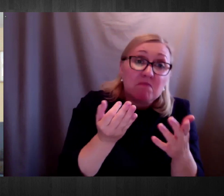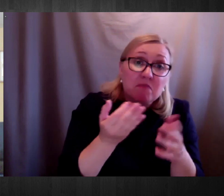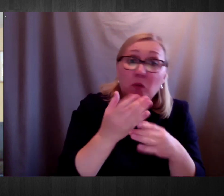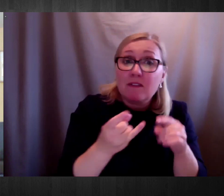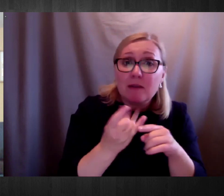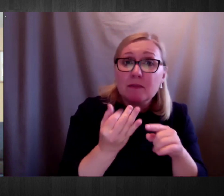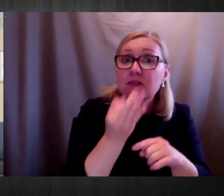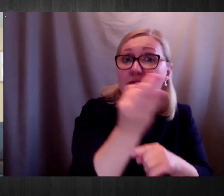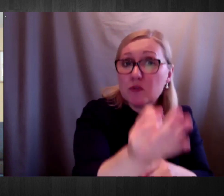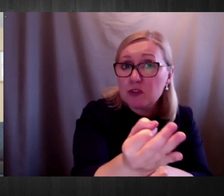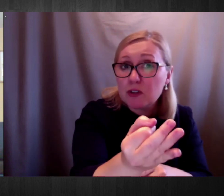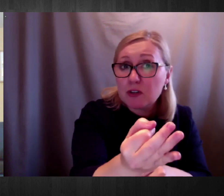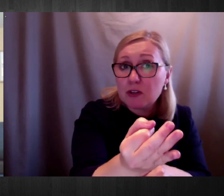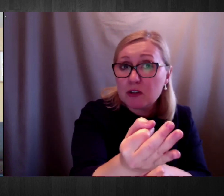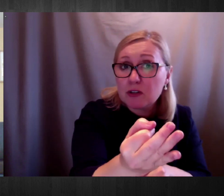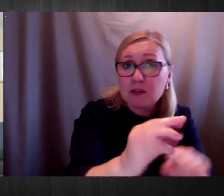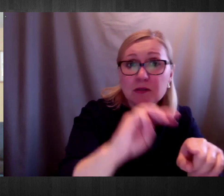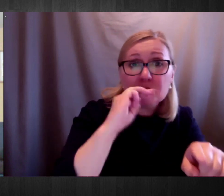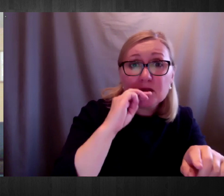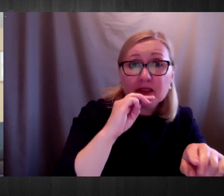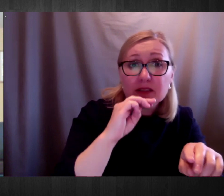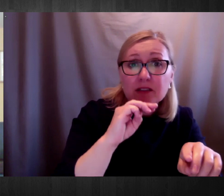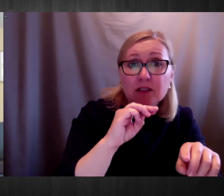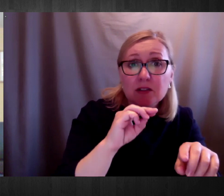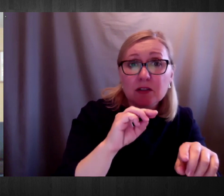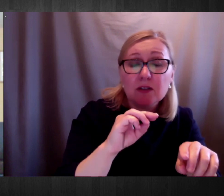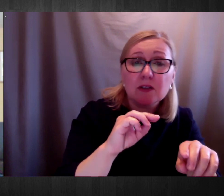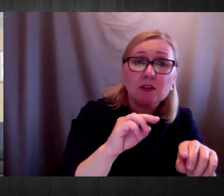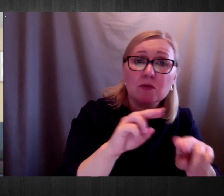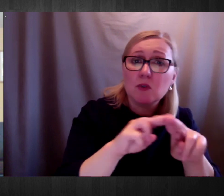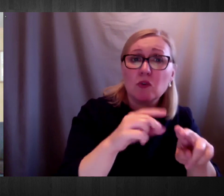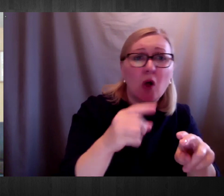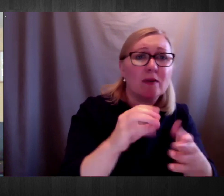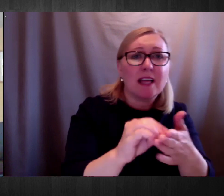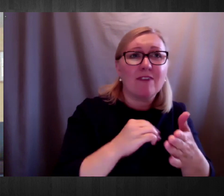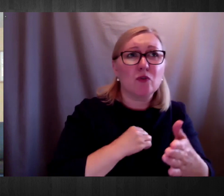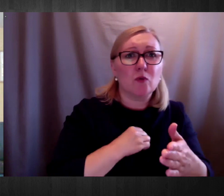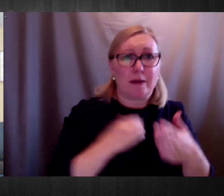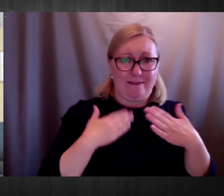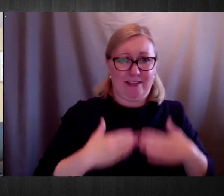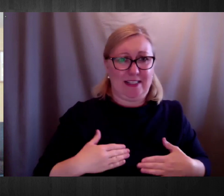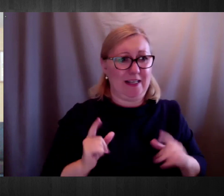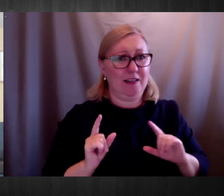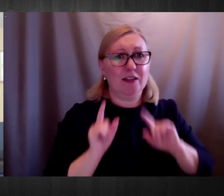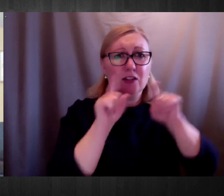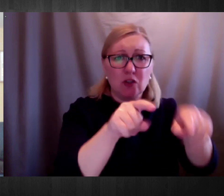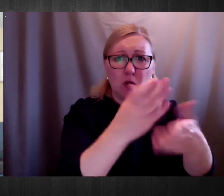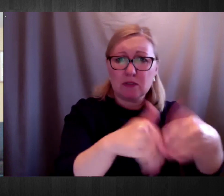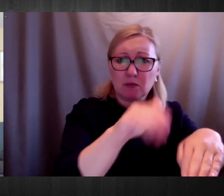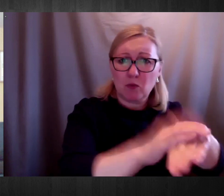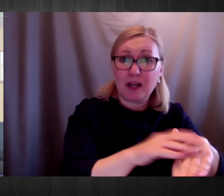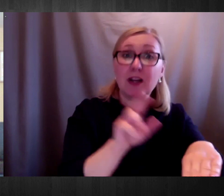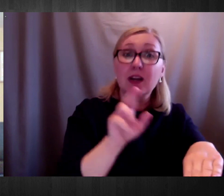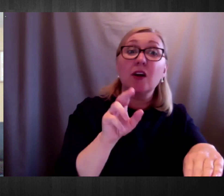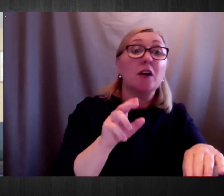to always have to find an accessible room we can do online. So just to finish